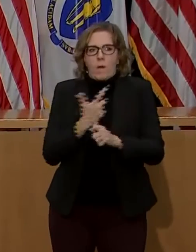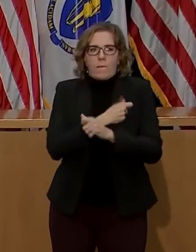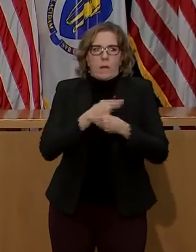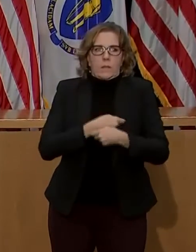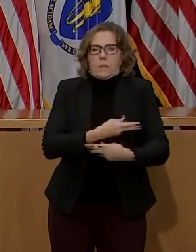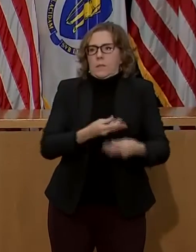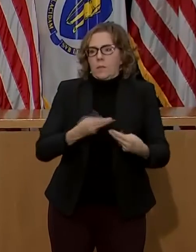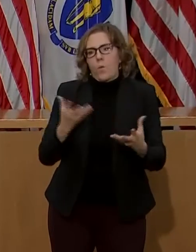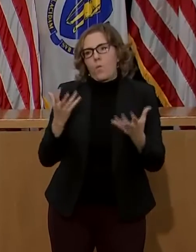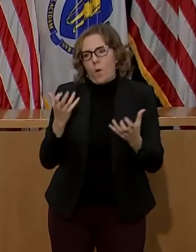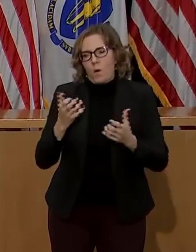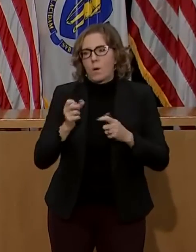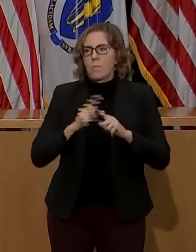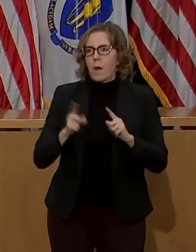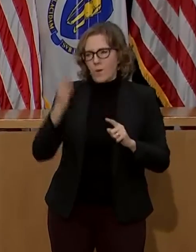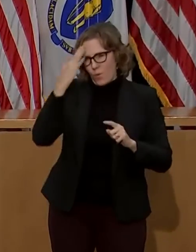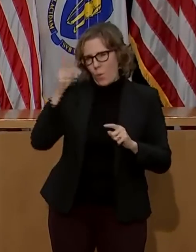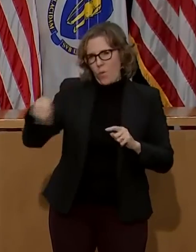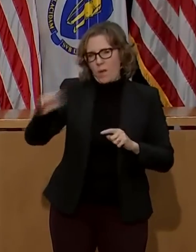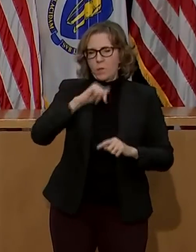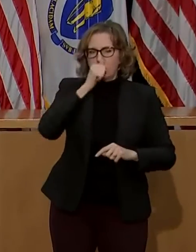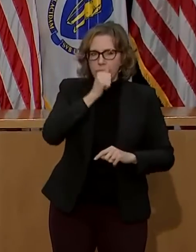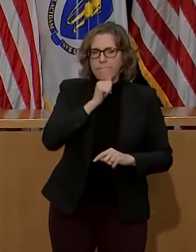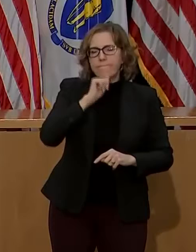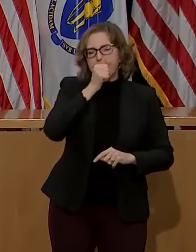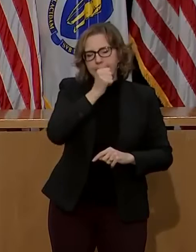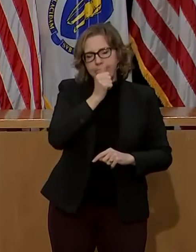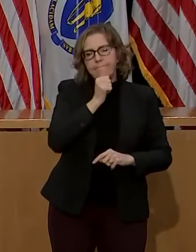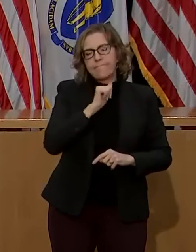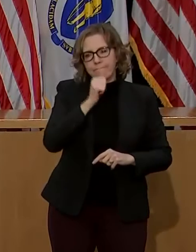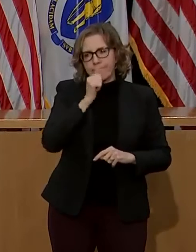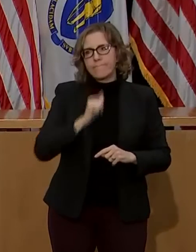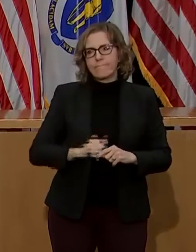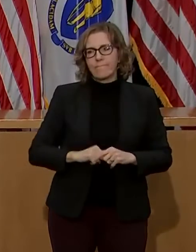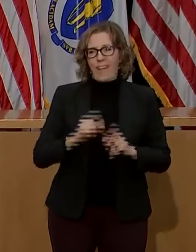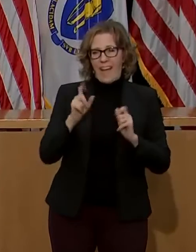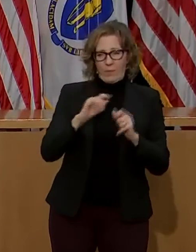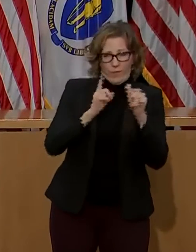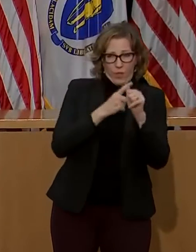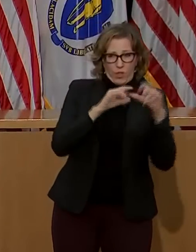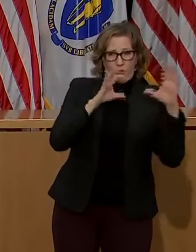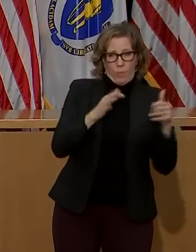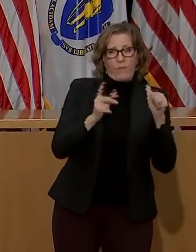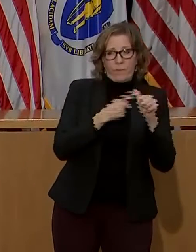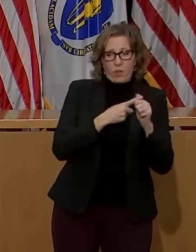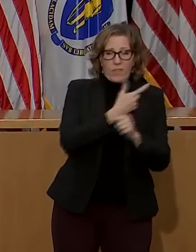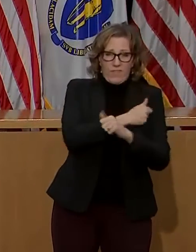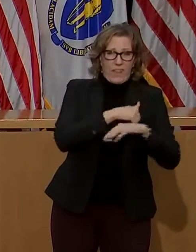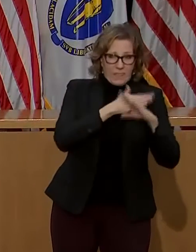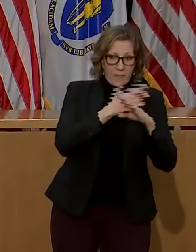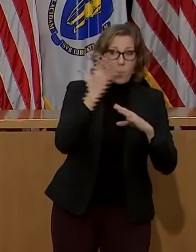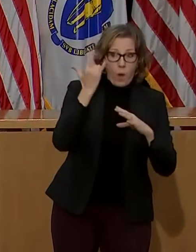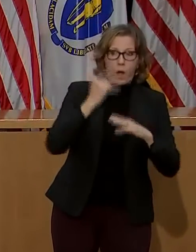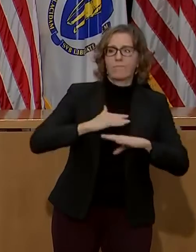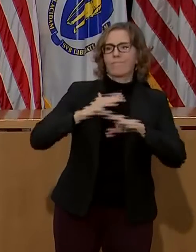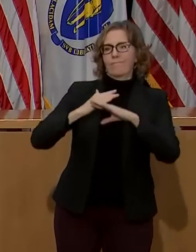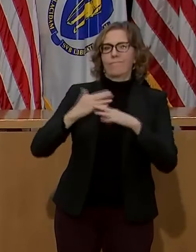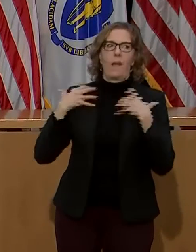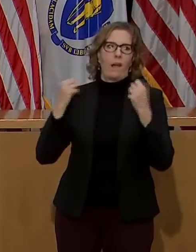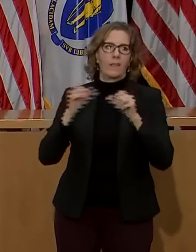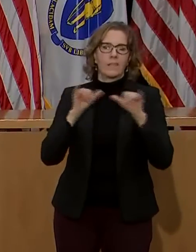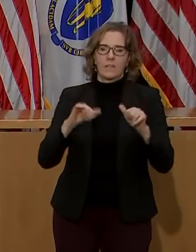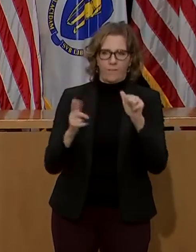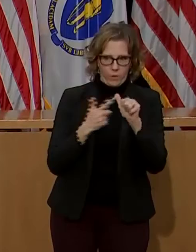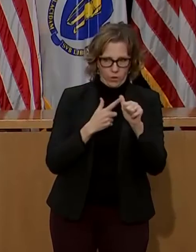appreciate the public's patience as we first vaccinate phase one to protect our health care system. Our most